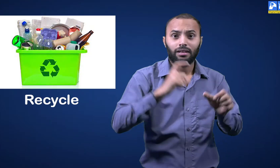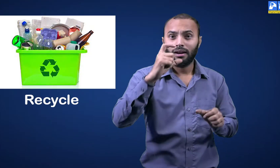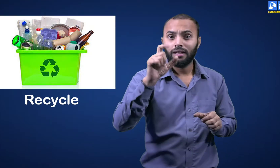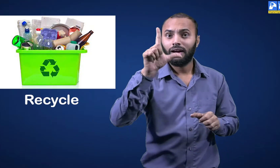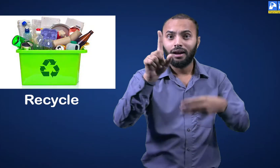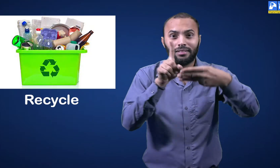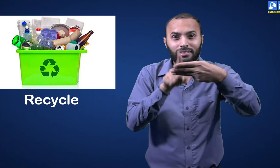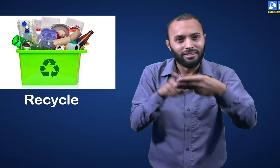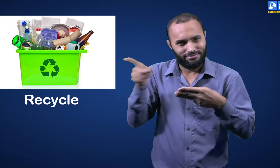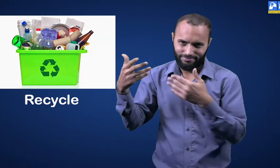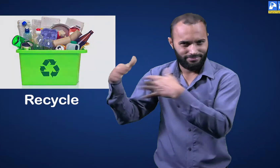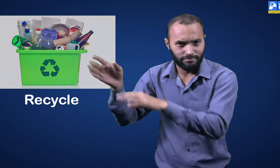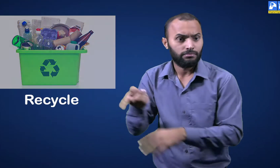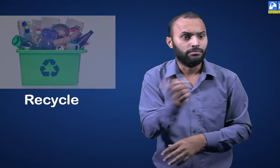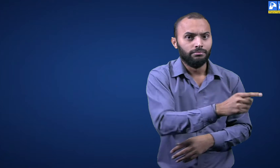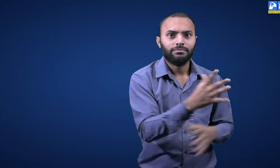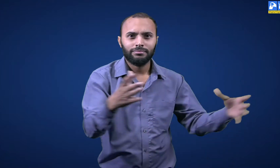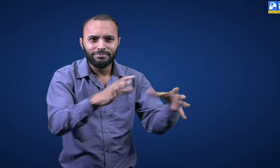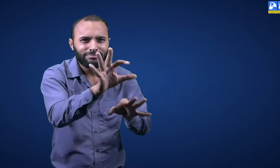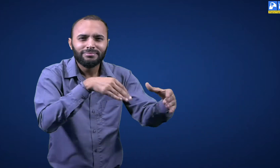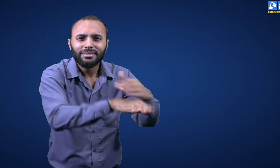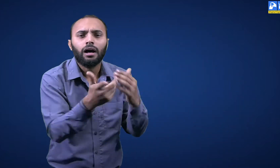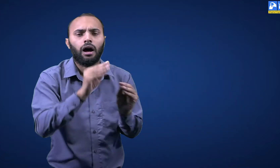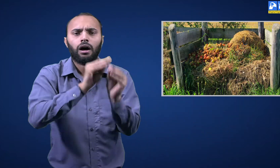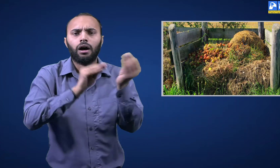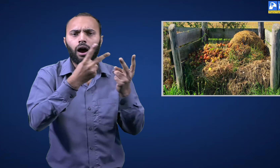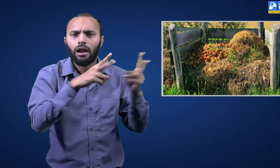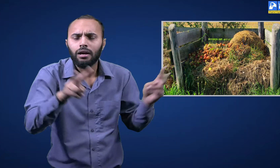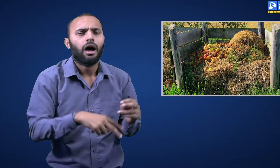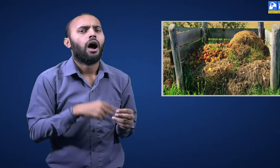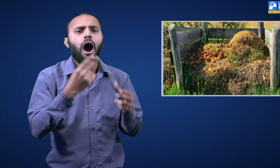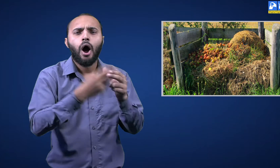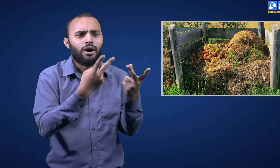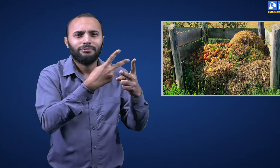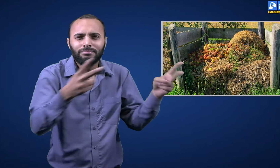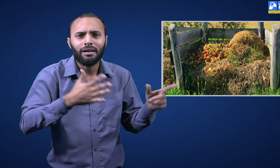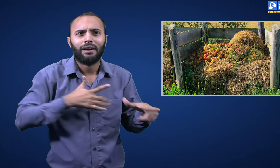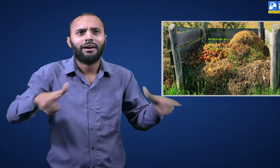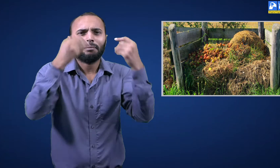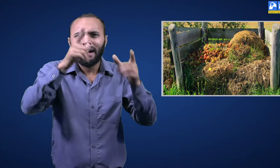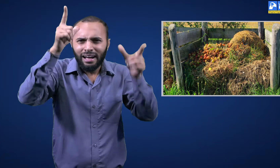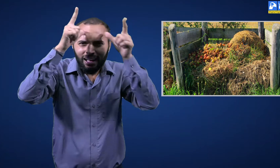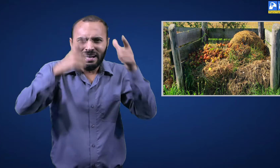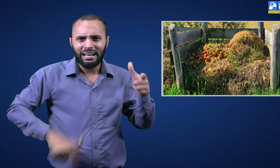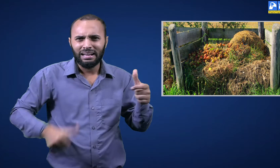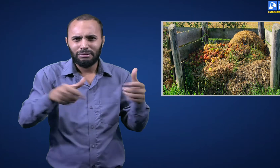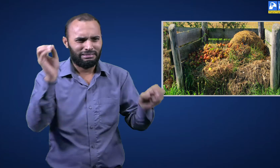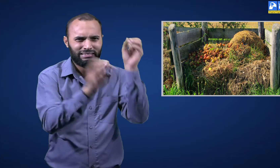recycle. Whereas the garbage of fruit and vegetable peels, animal